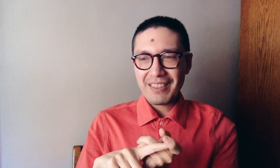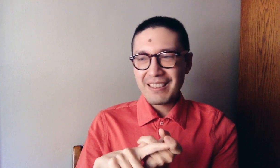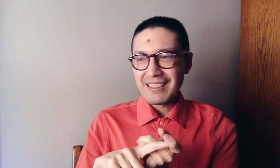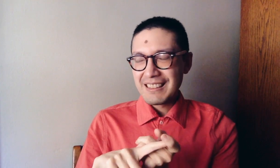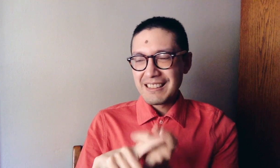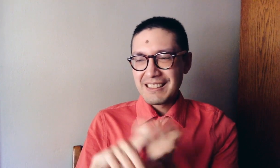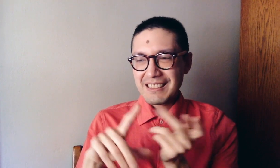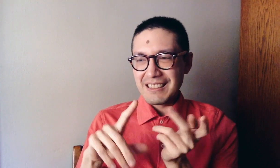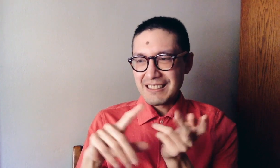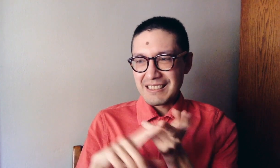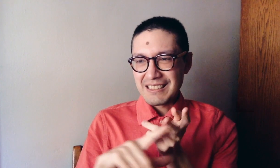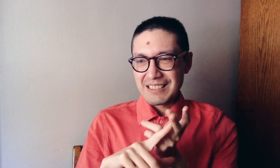Um,